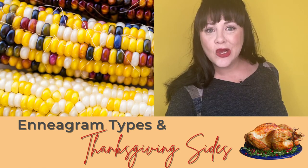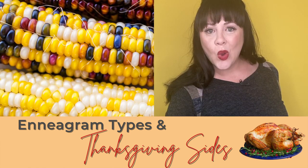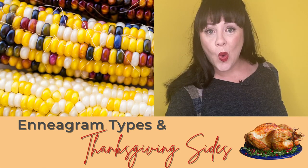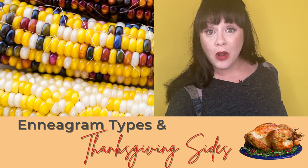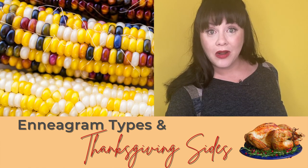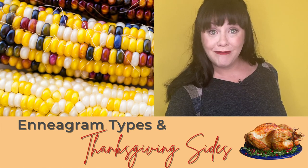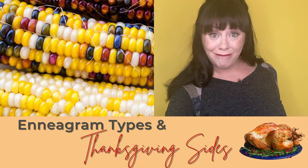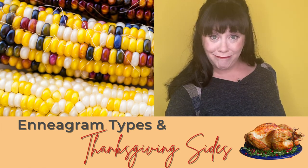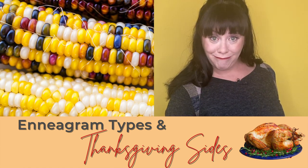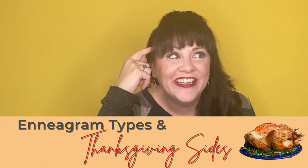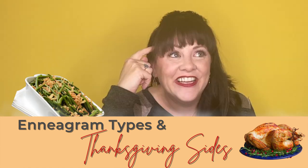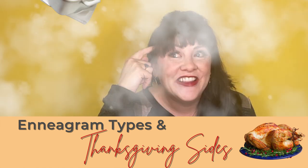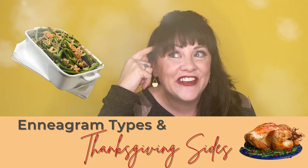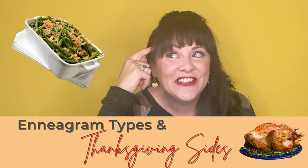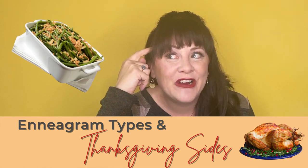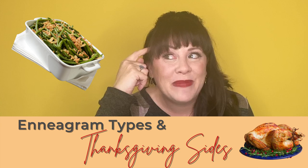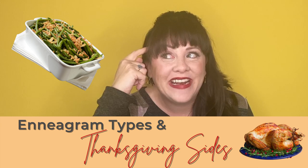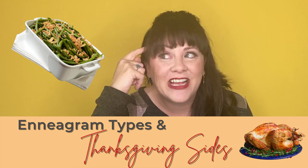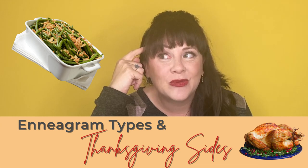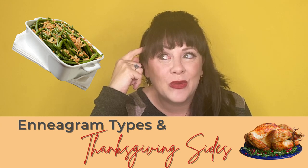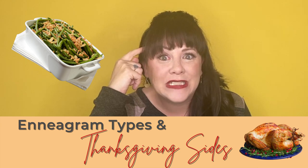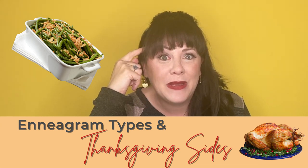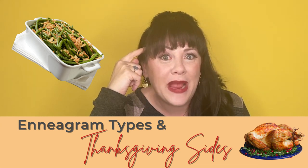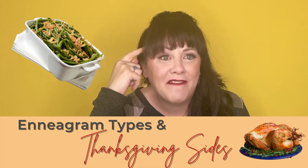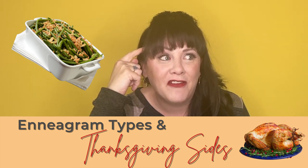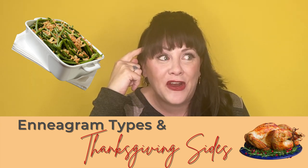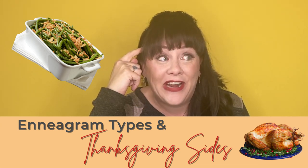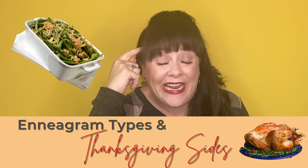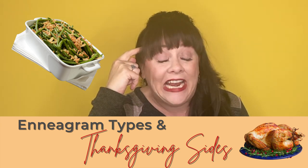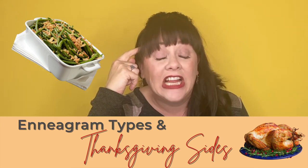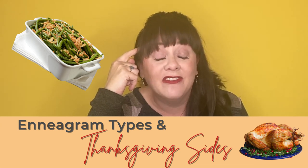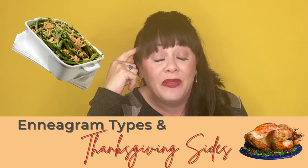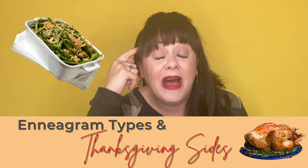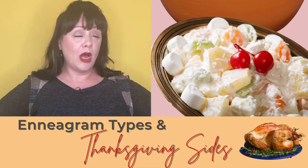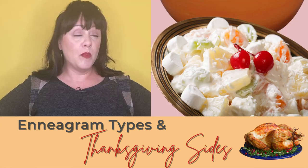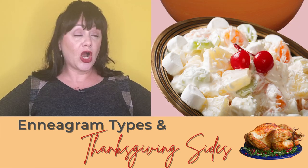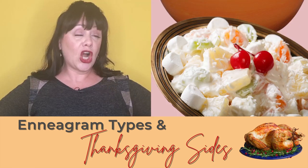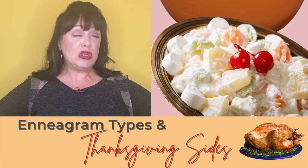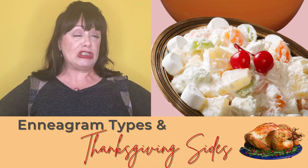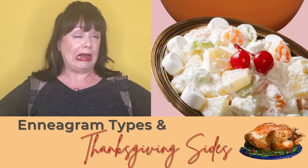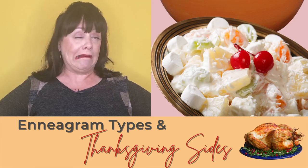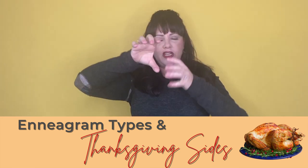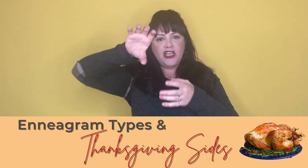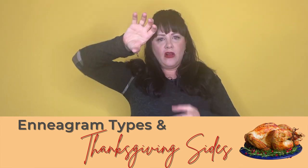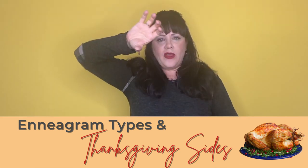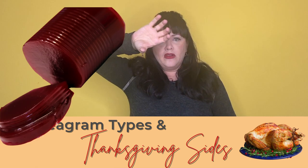corn, there is a green bean casserole recipe we have every year that I cannot live without, ambrosia, the jello that goes